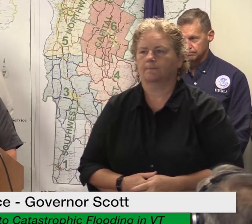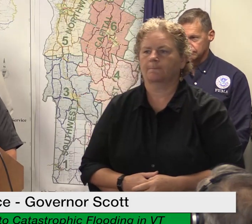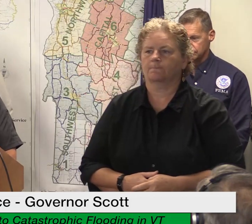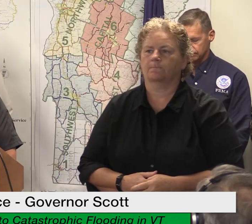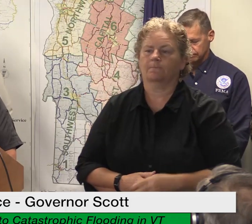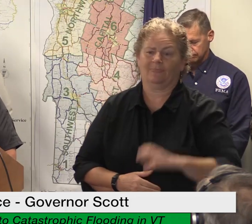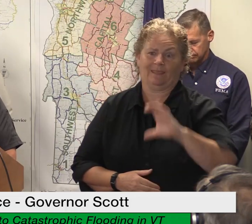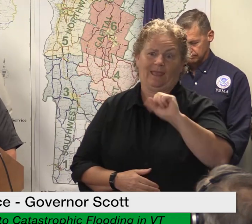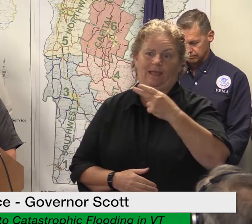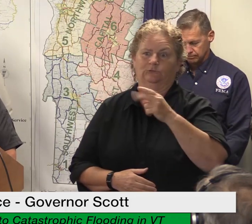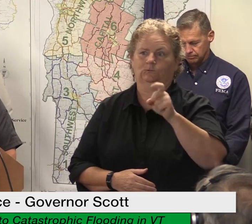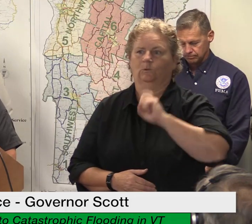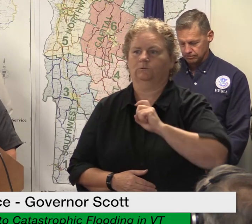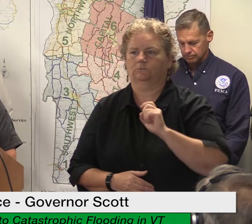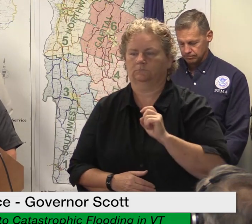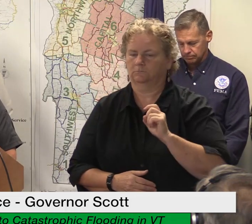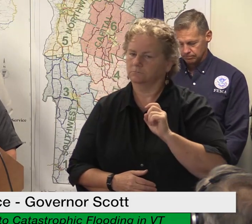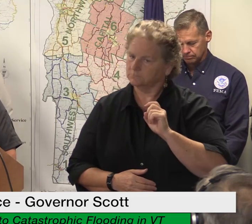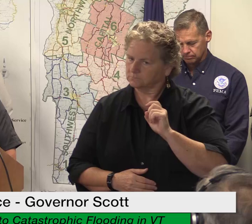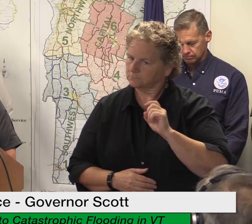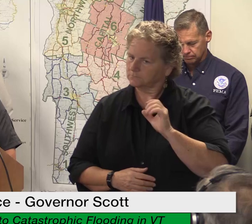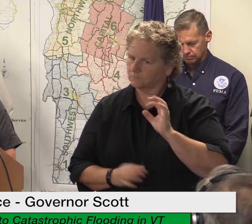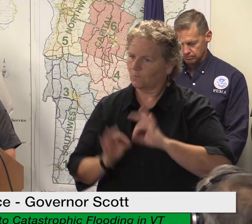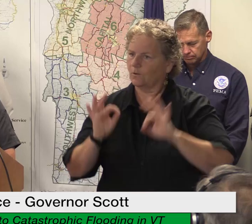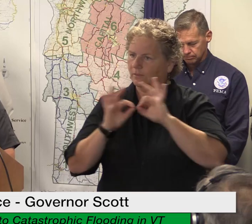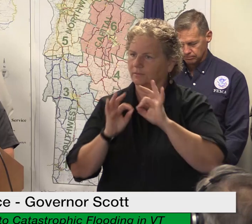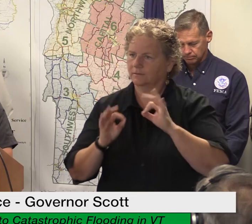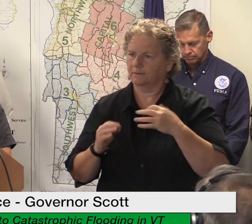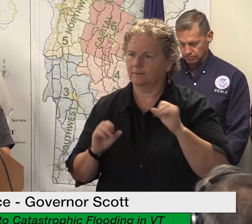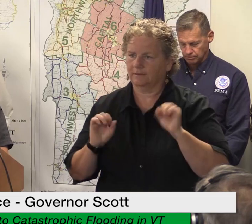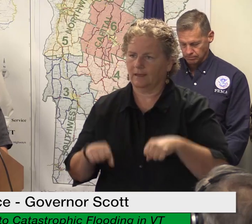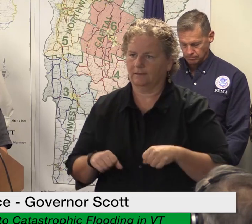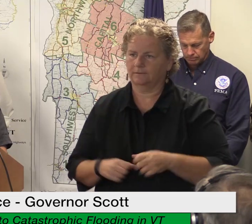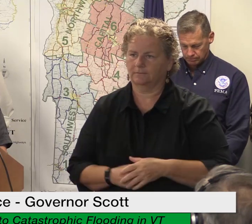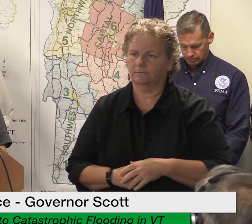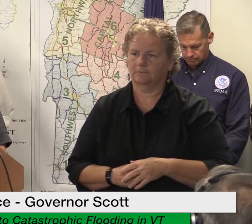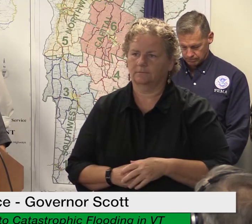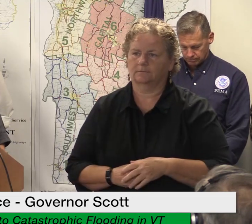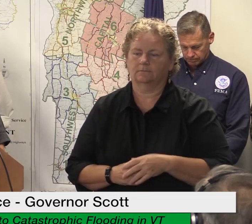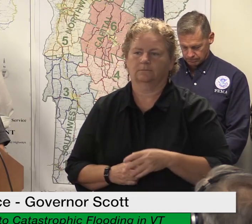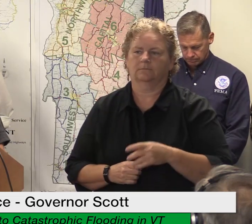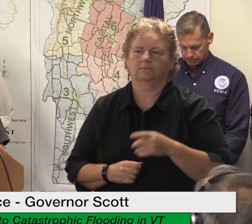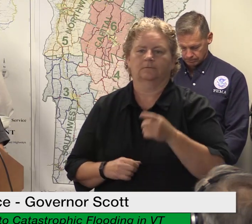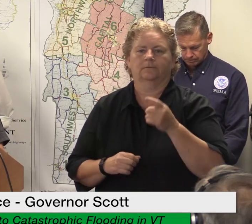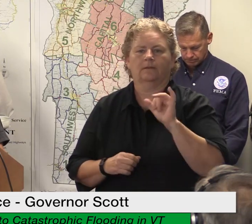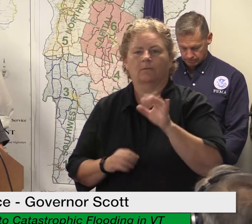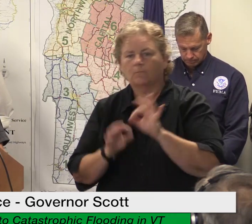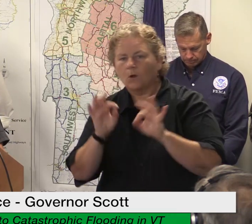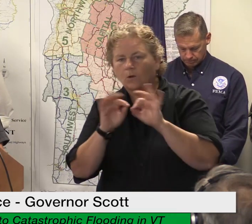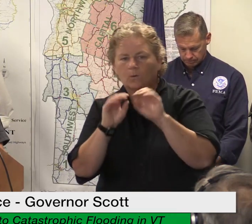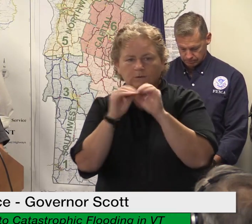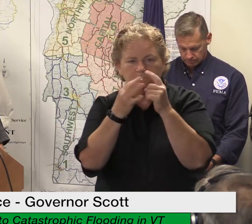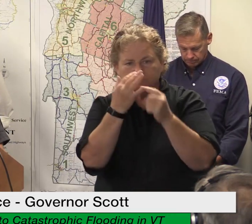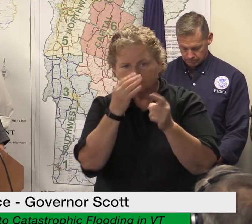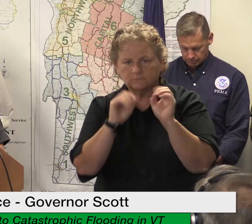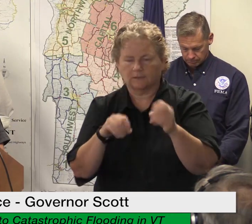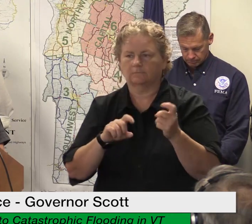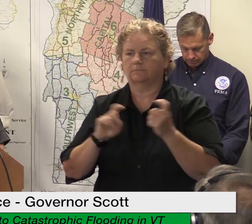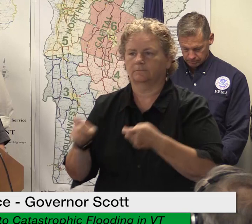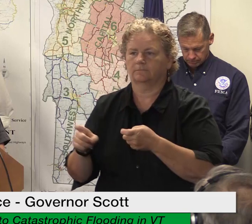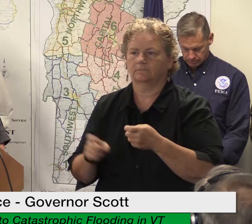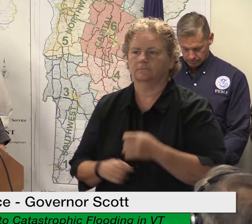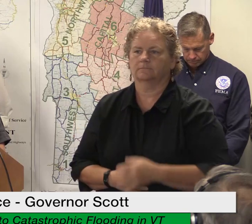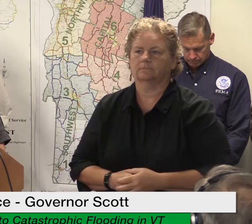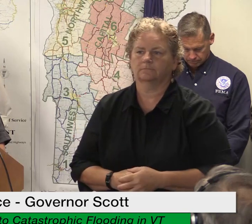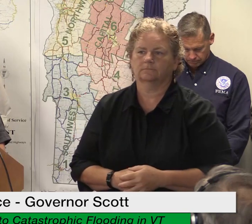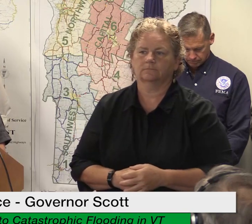please donate to a reputable charitable organization if you'd like to donate food please don't